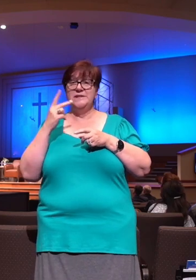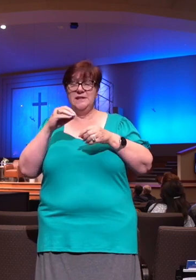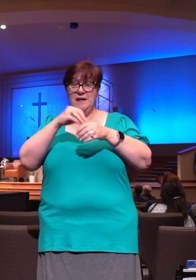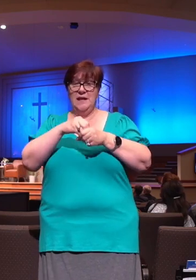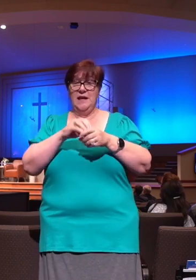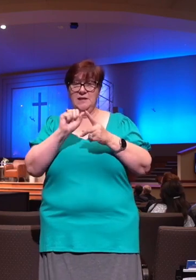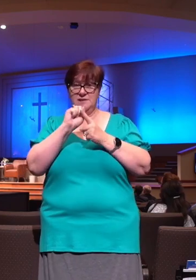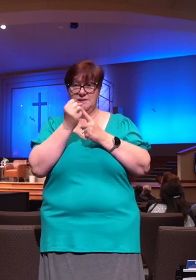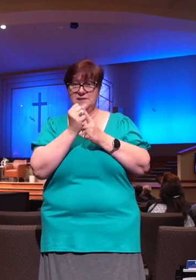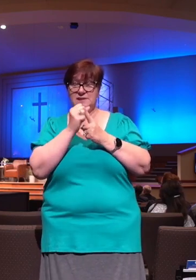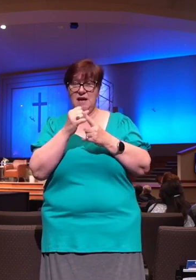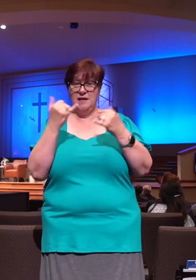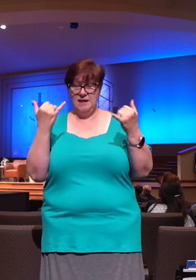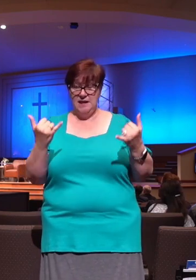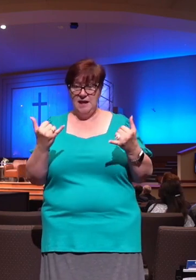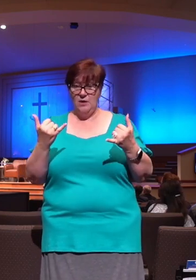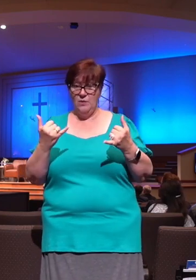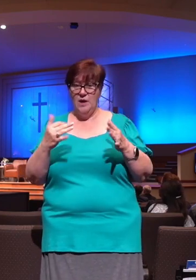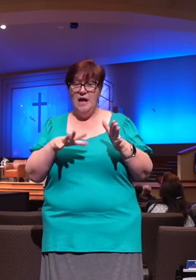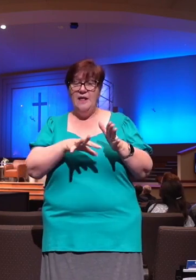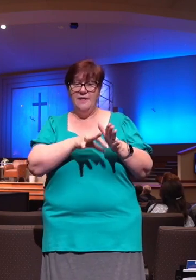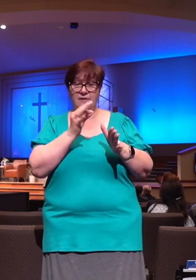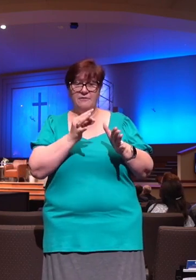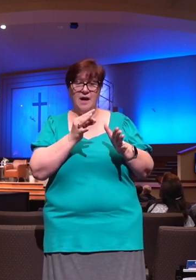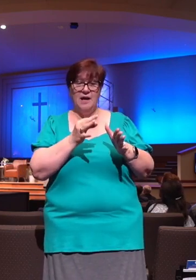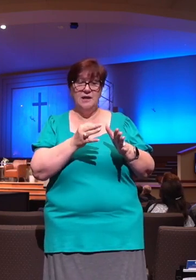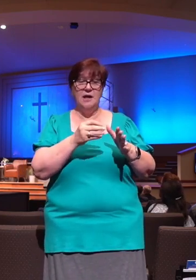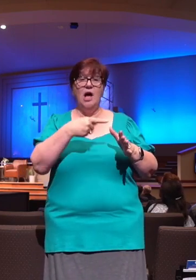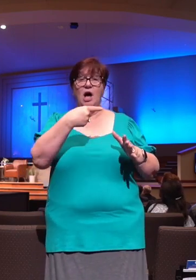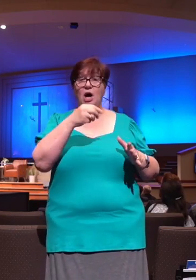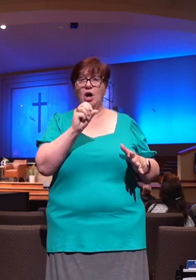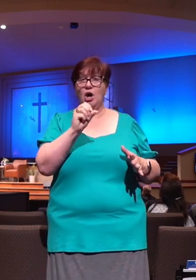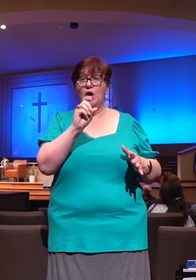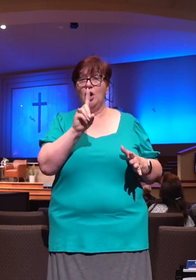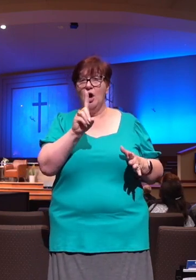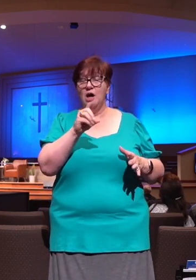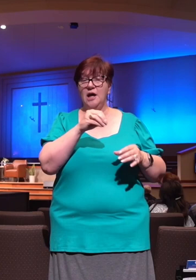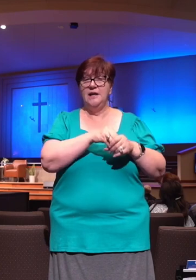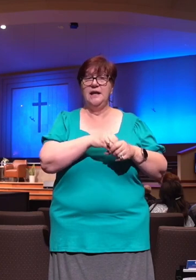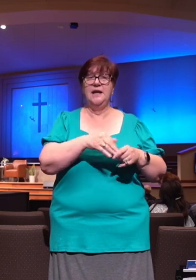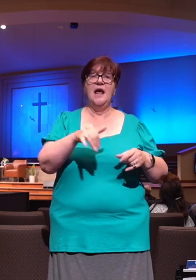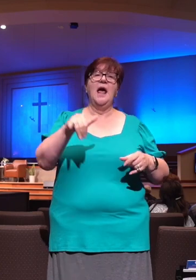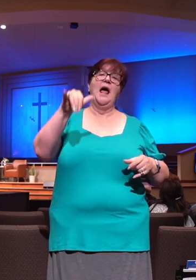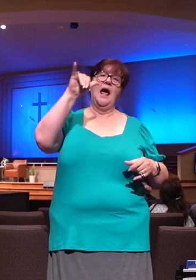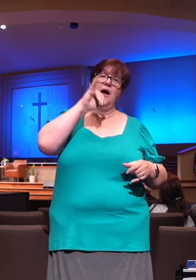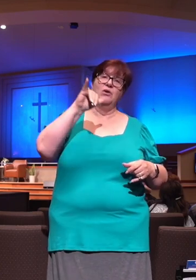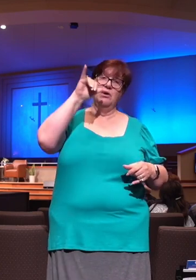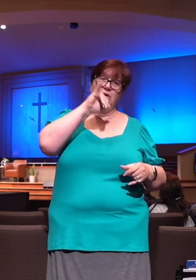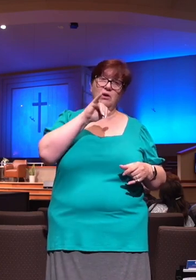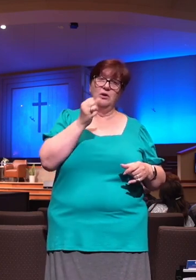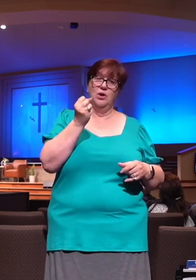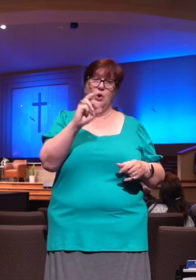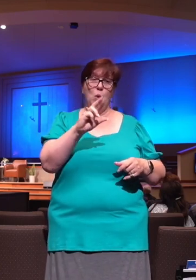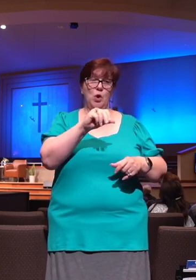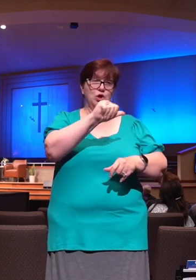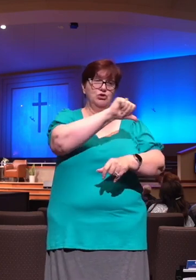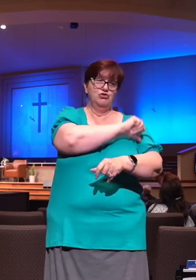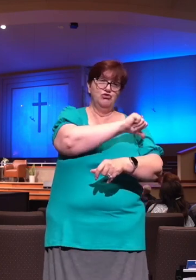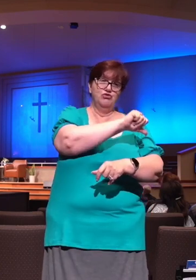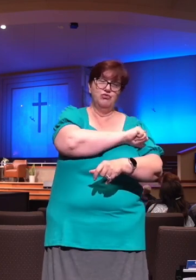find God in alcohol or different drug use or different vices and